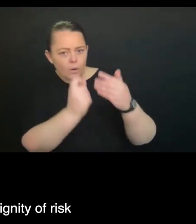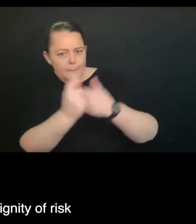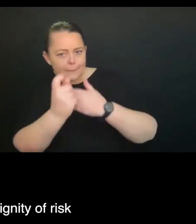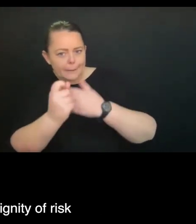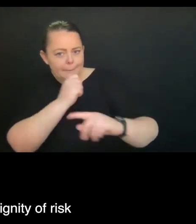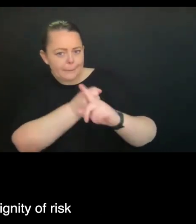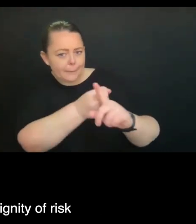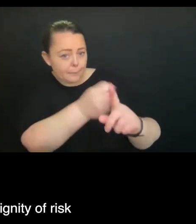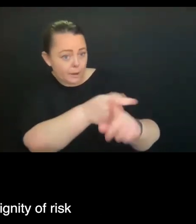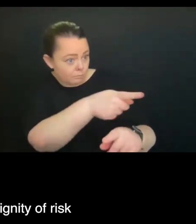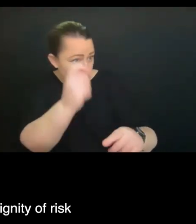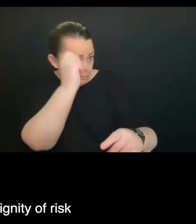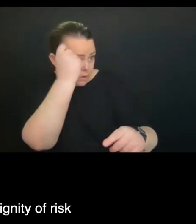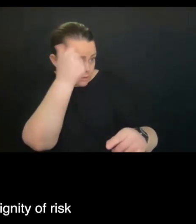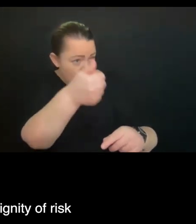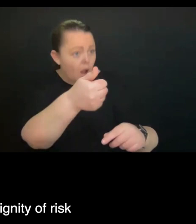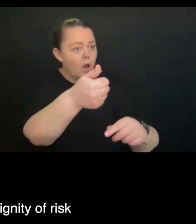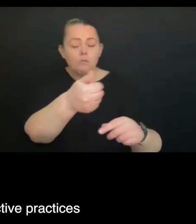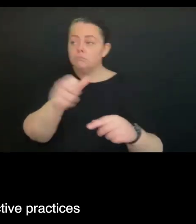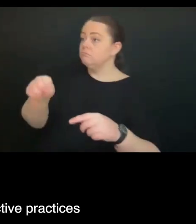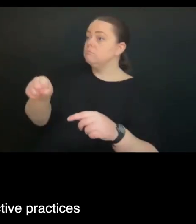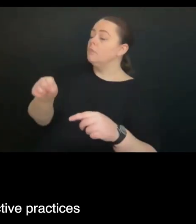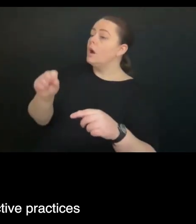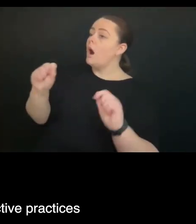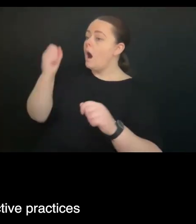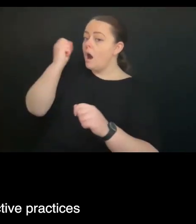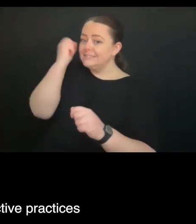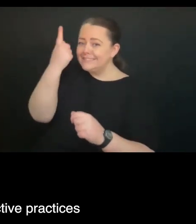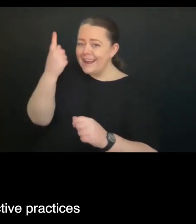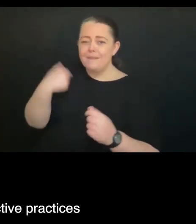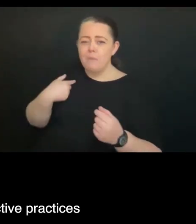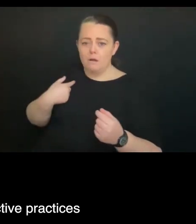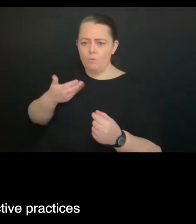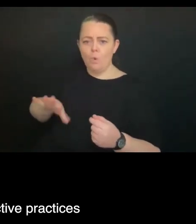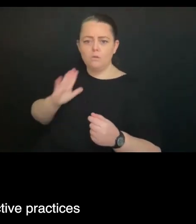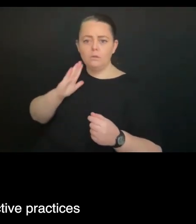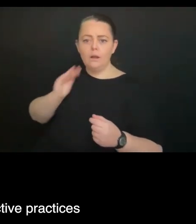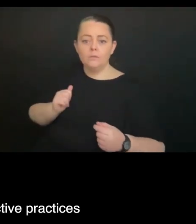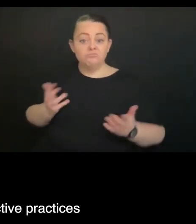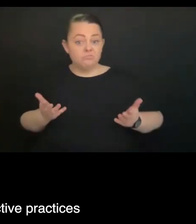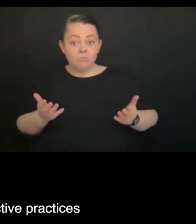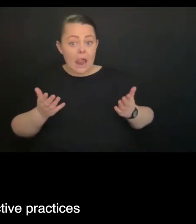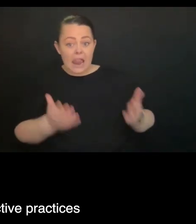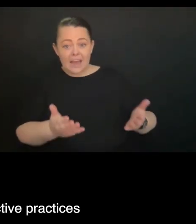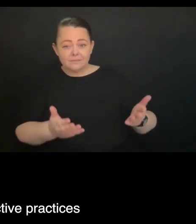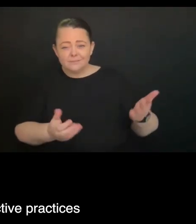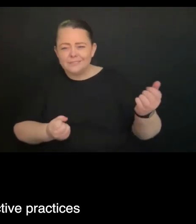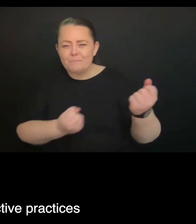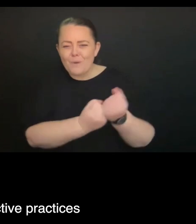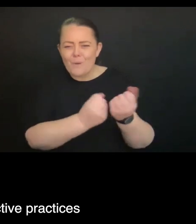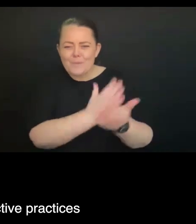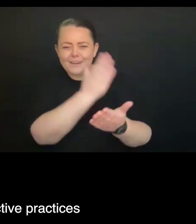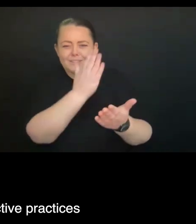Just to highlight that, you know, we're committed risk. It isn't supported that, you know, over